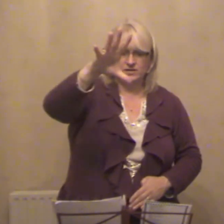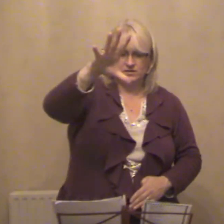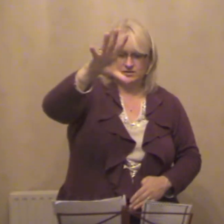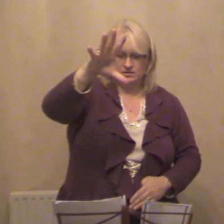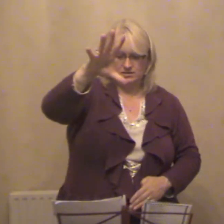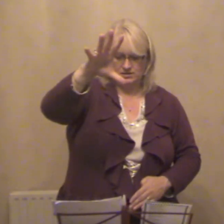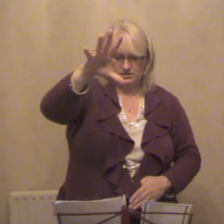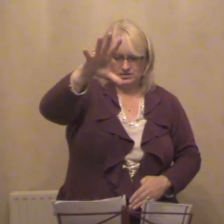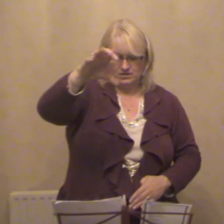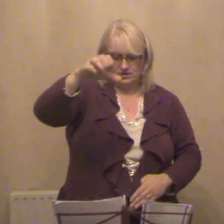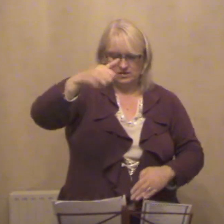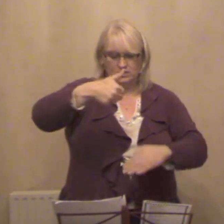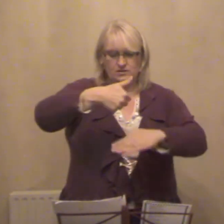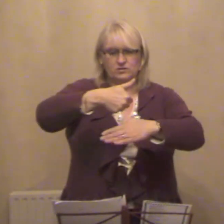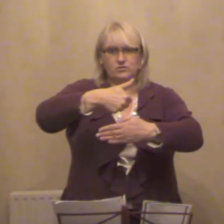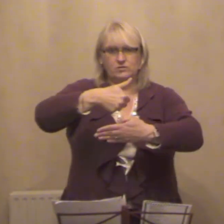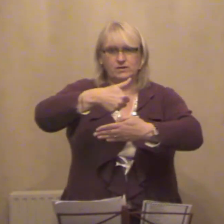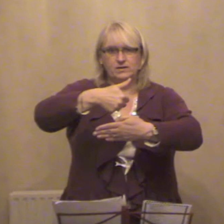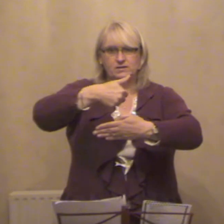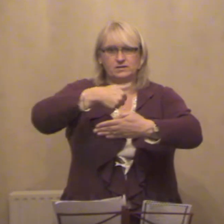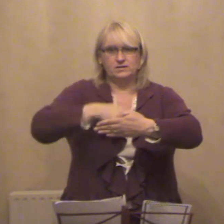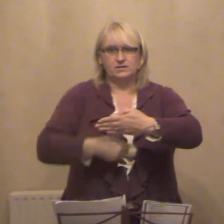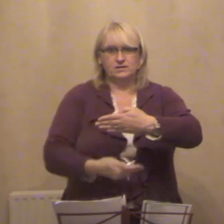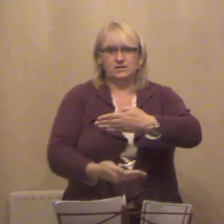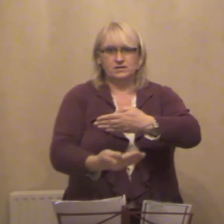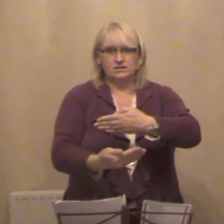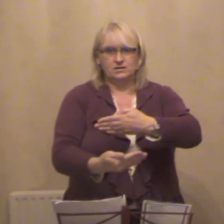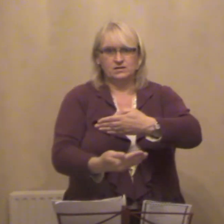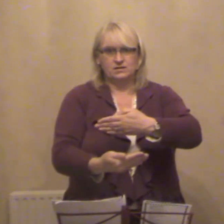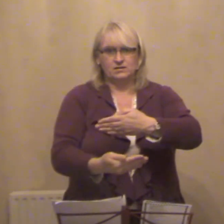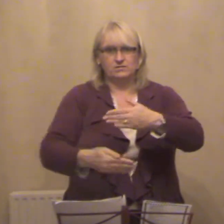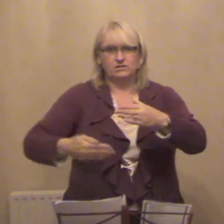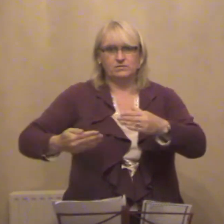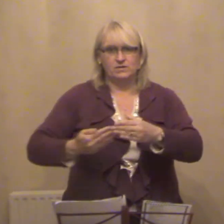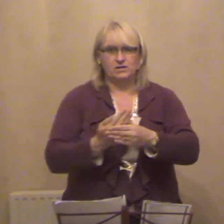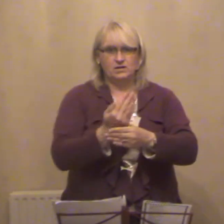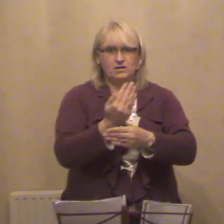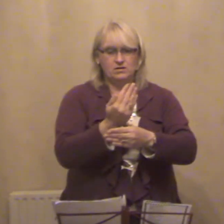it's always the start of something new.